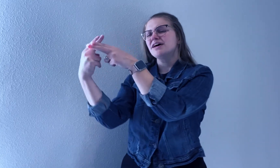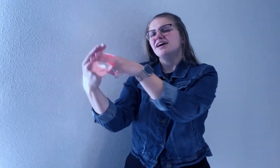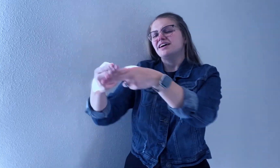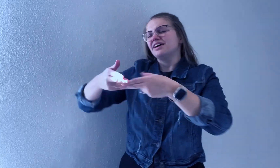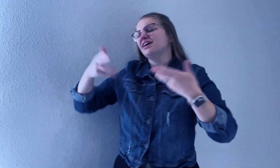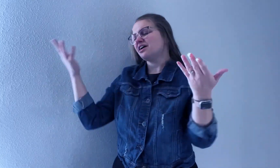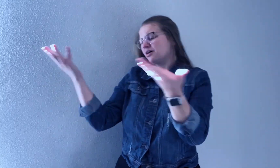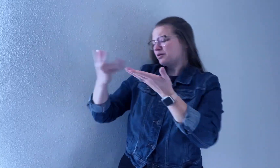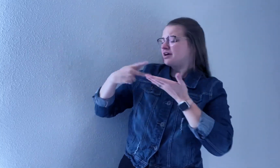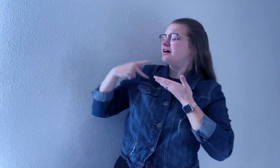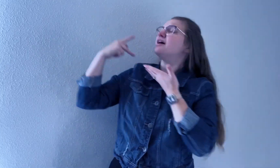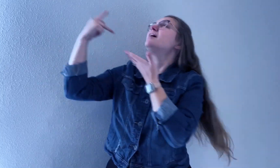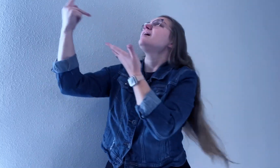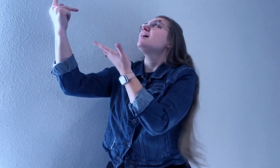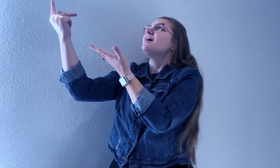Here we are,